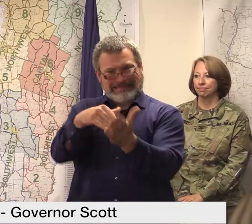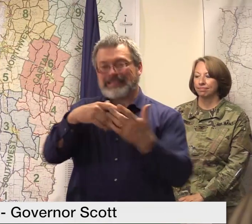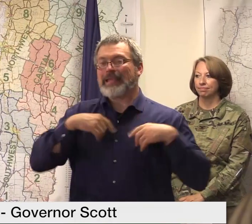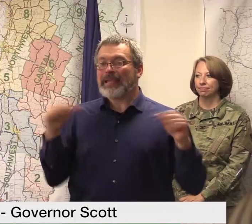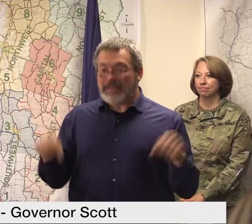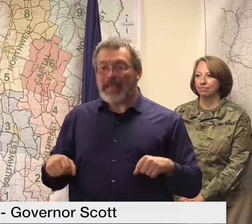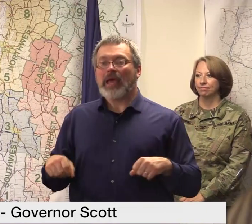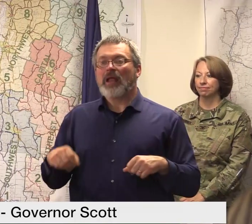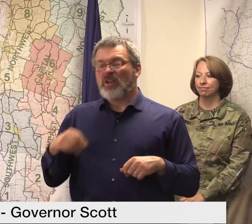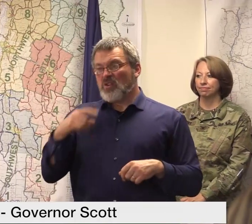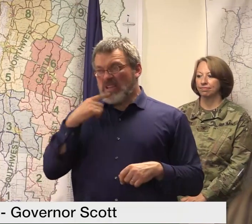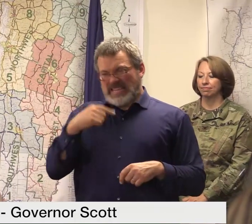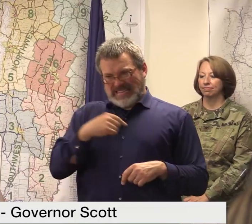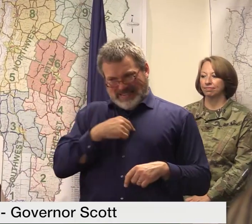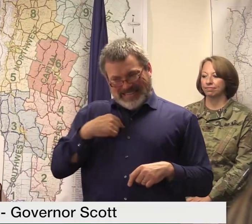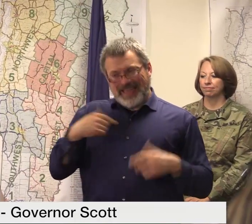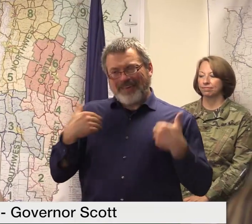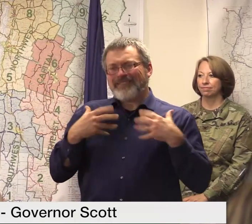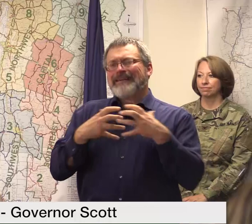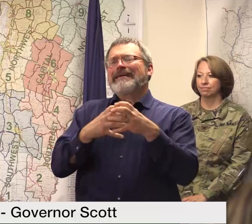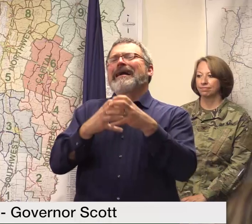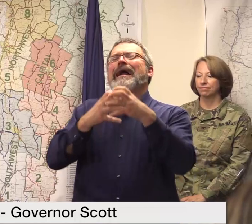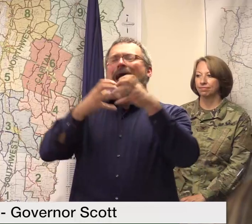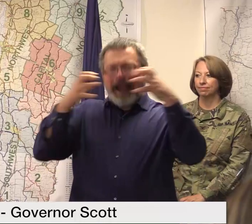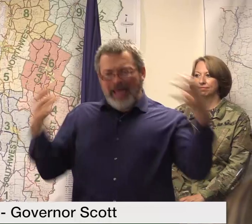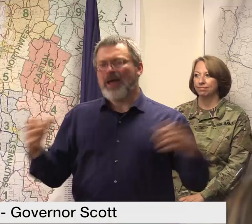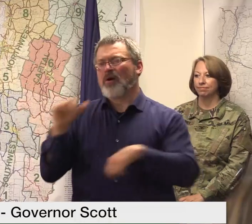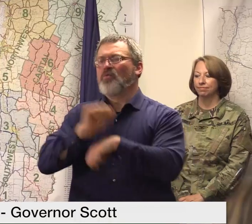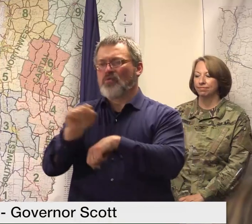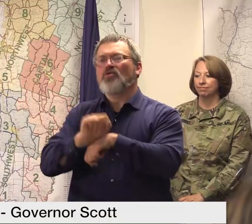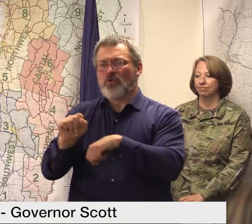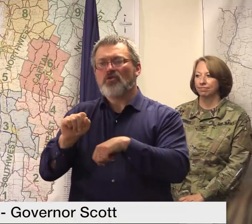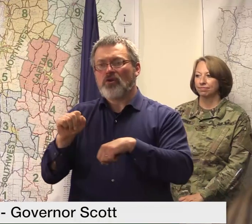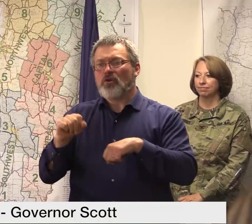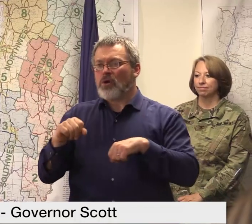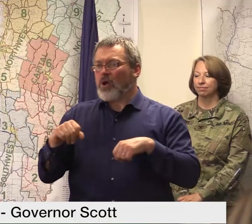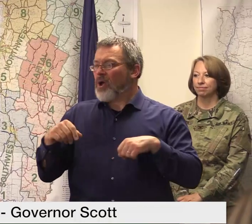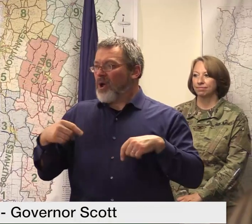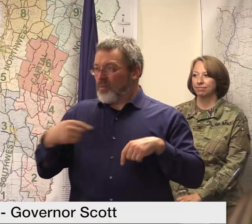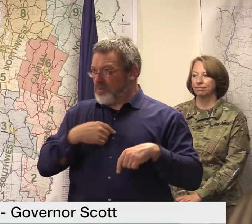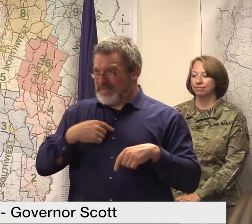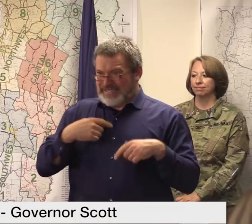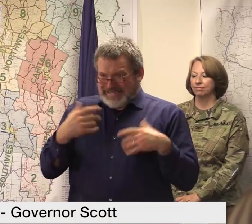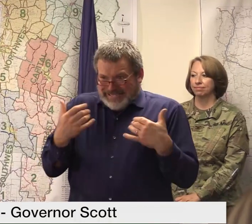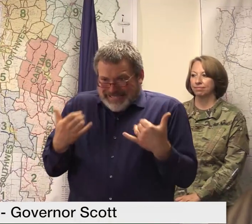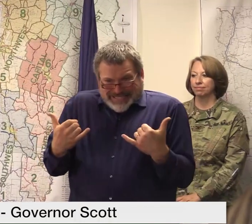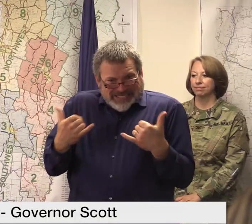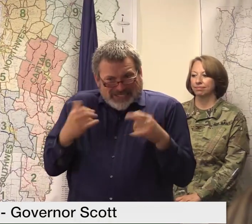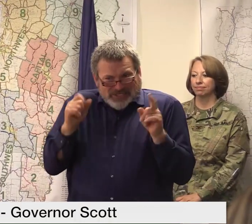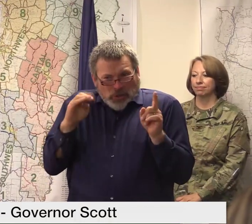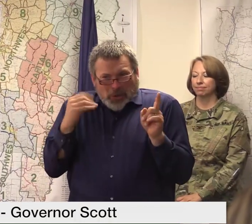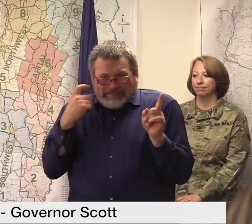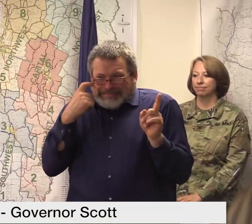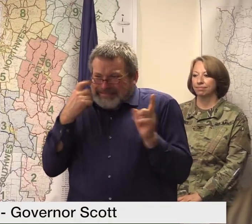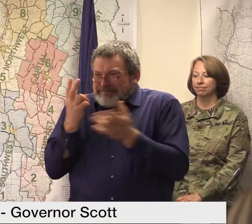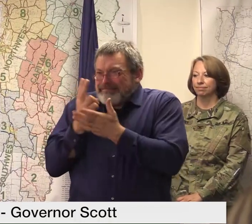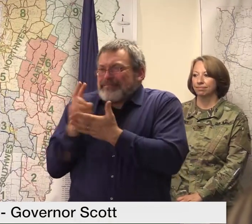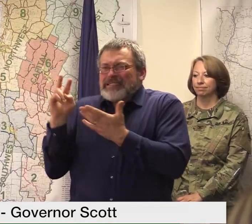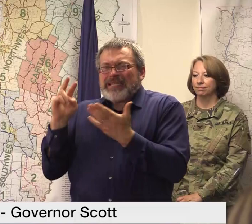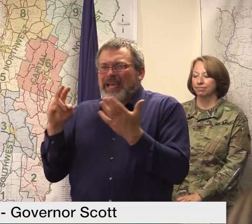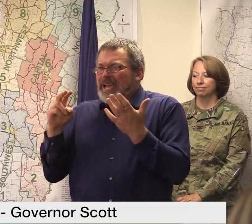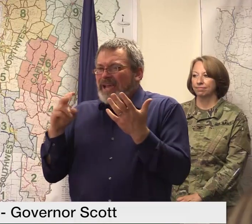these just say initial response we're we're still in the initial response phase and transitioning to recovery